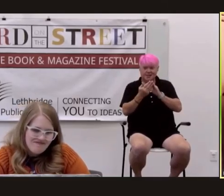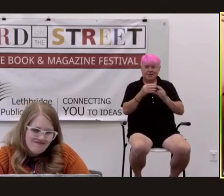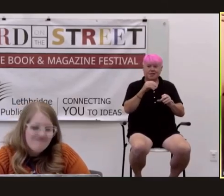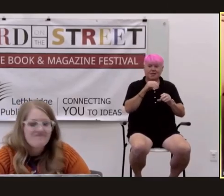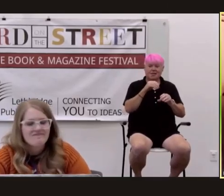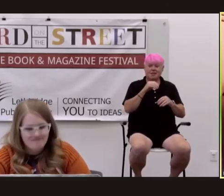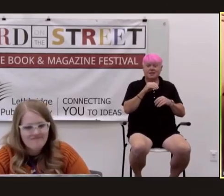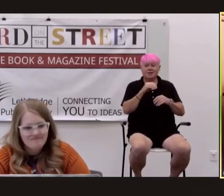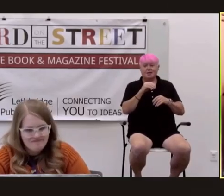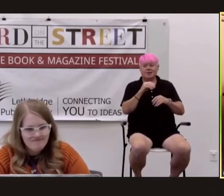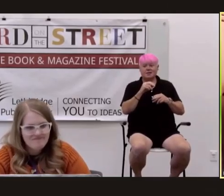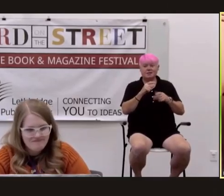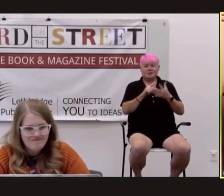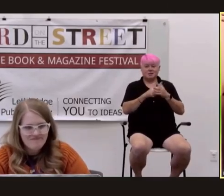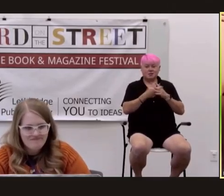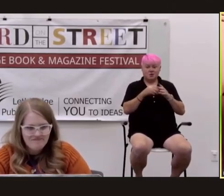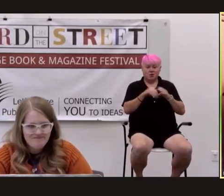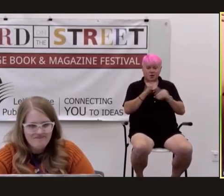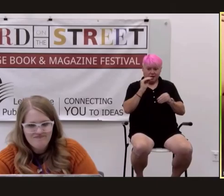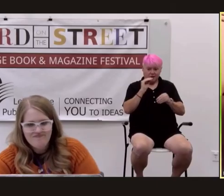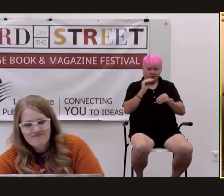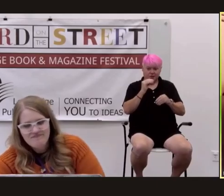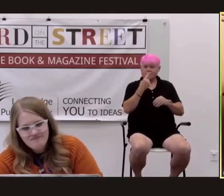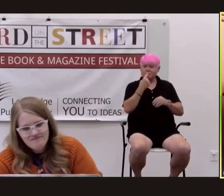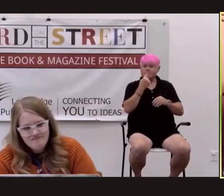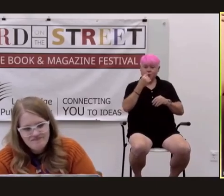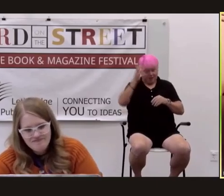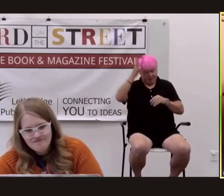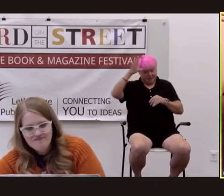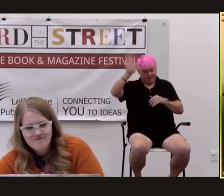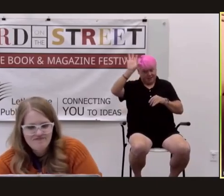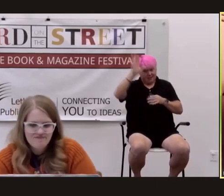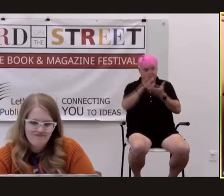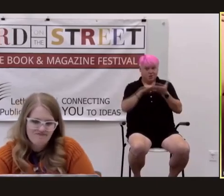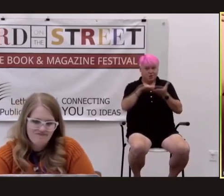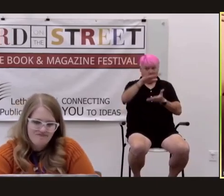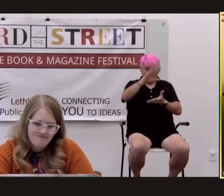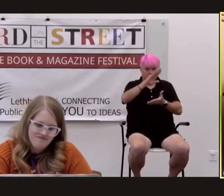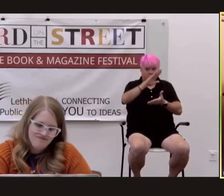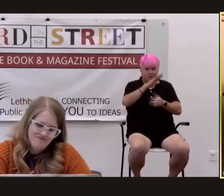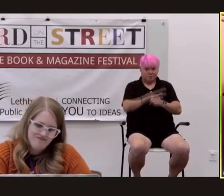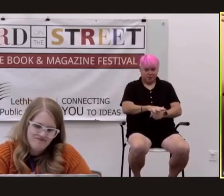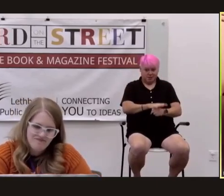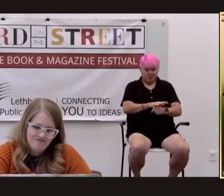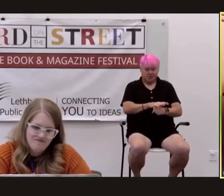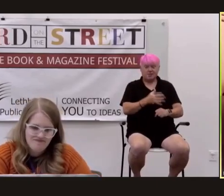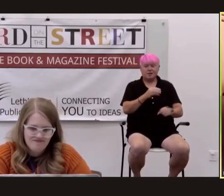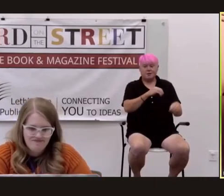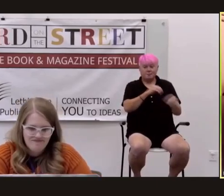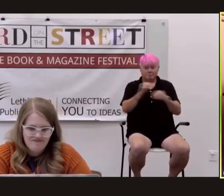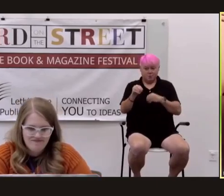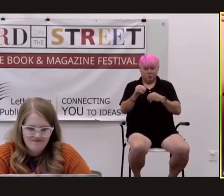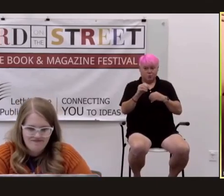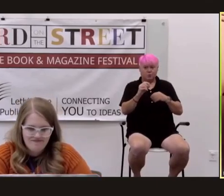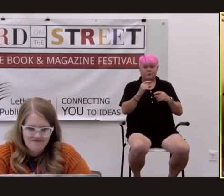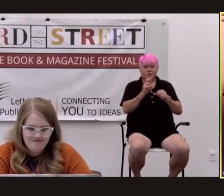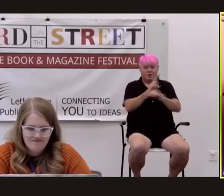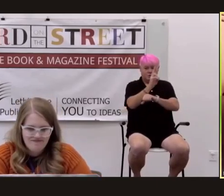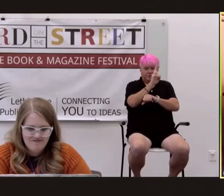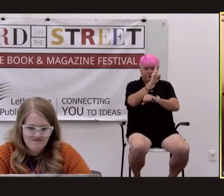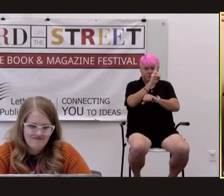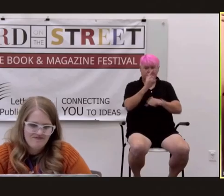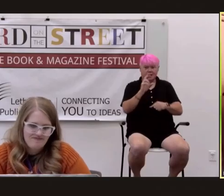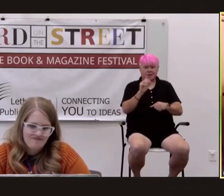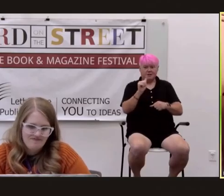press um separated from the college after a time moved to the campus of the university alberta